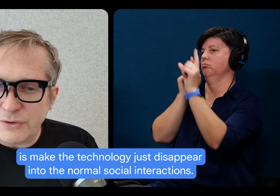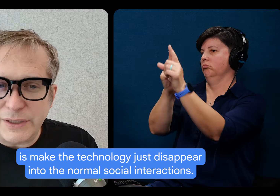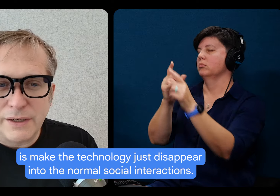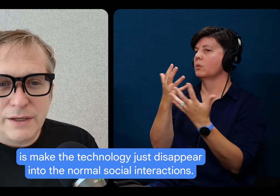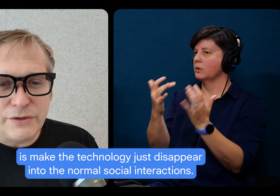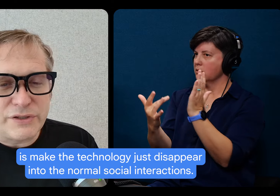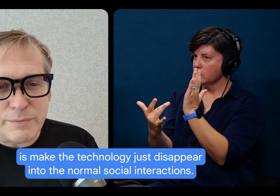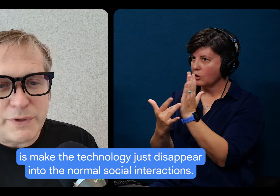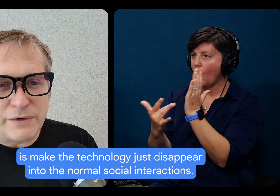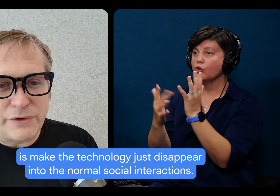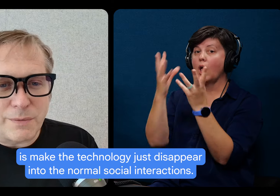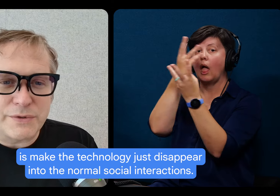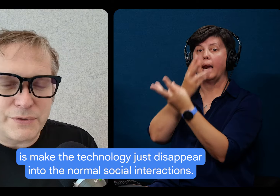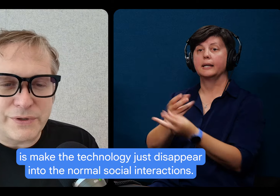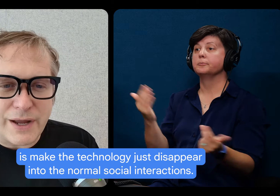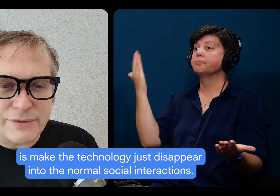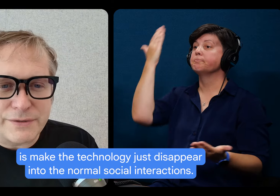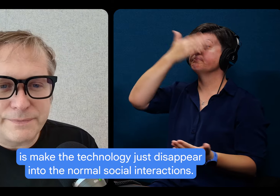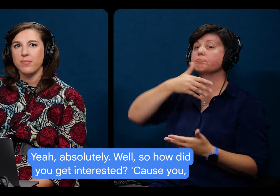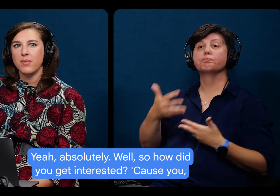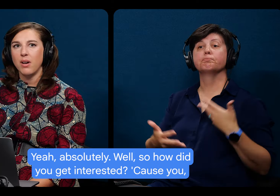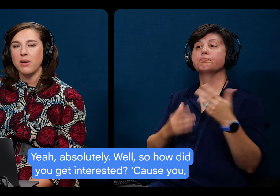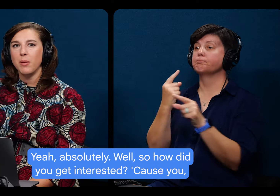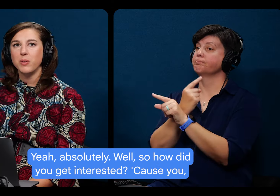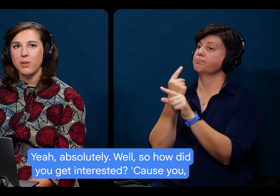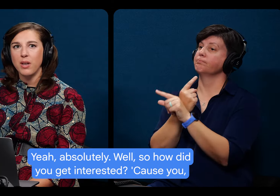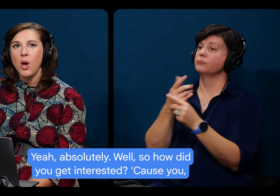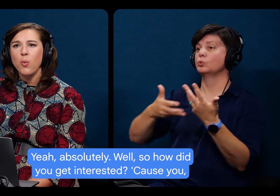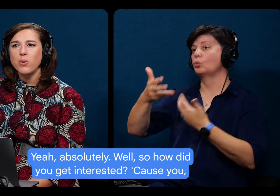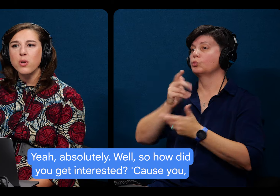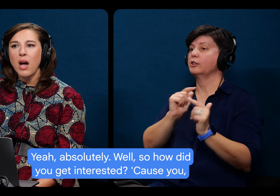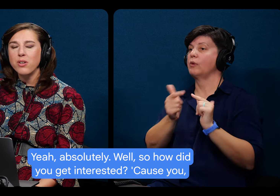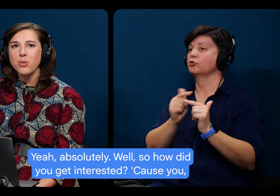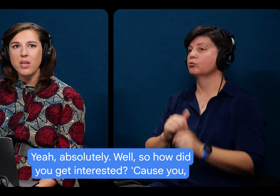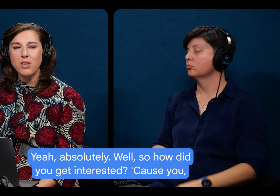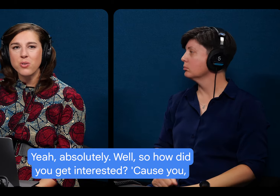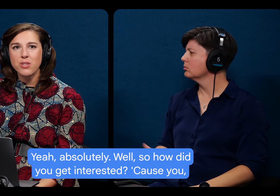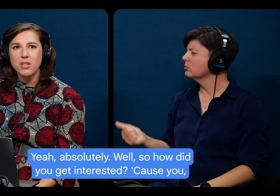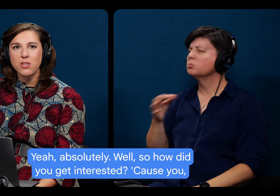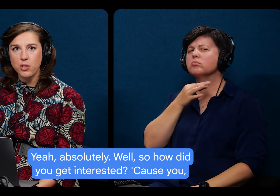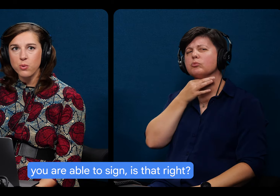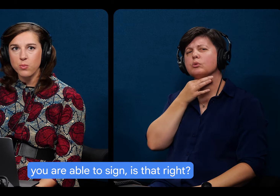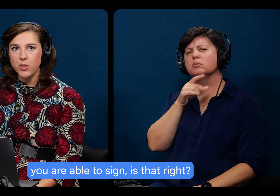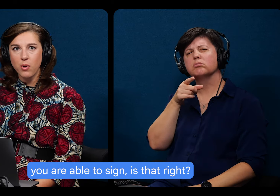technology just disappear into the normal social interactions. Yeah, absolutely. Well, so how did you get interested? Because you you are